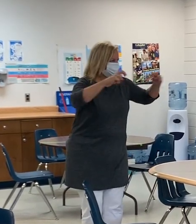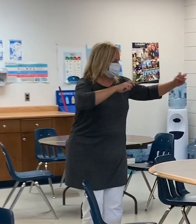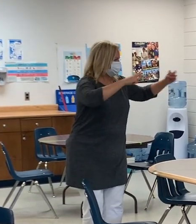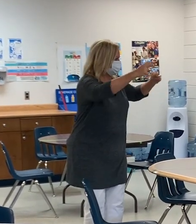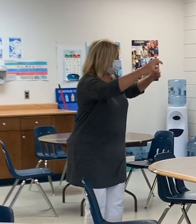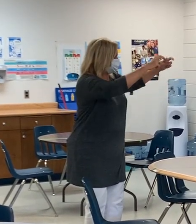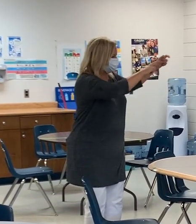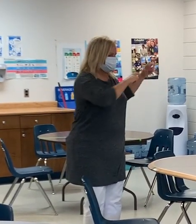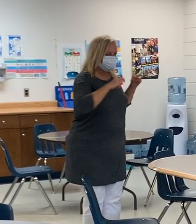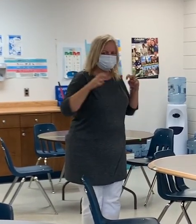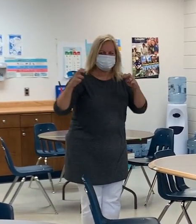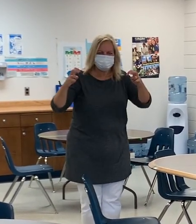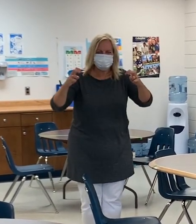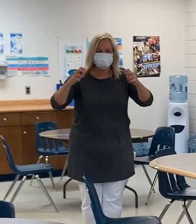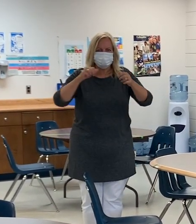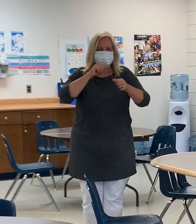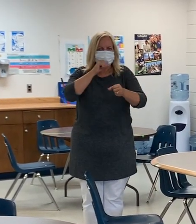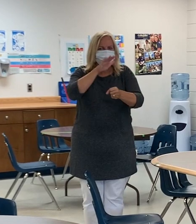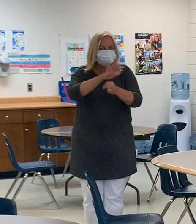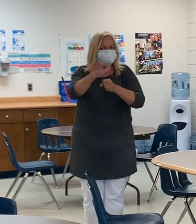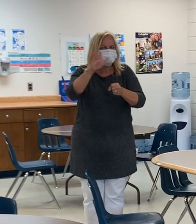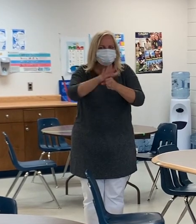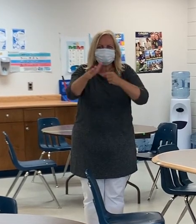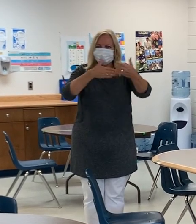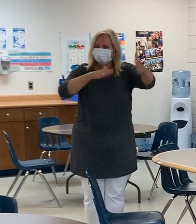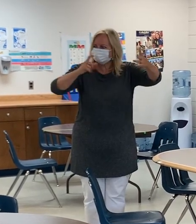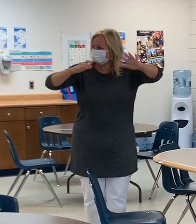year students that there isn't enough space in this room to social distance.